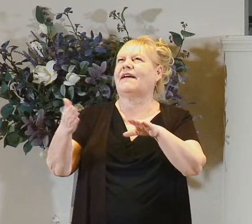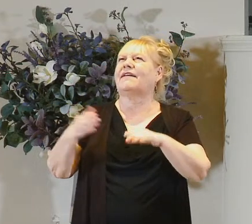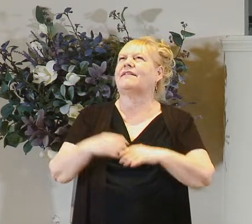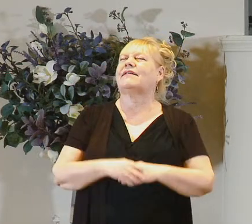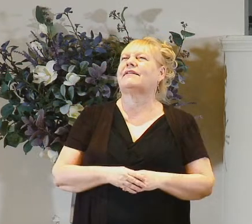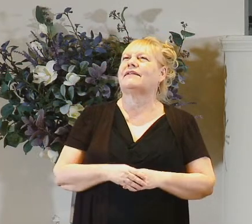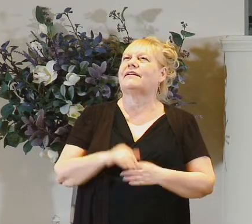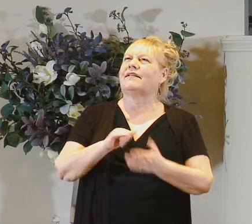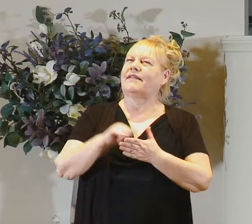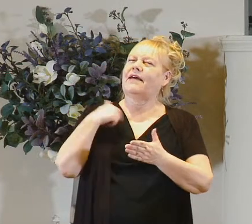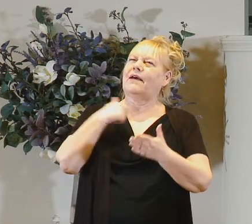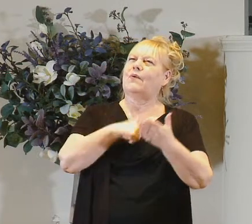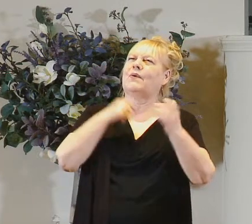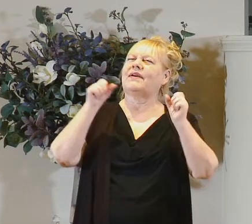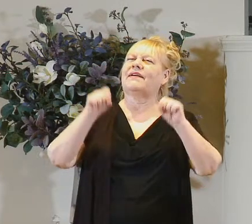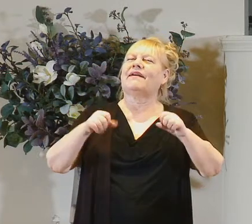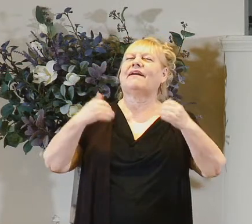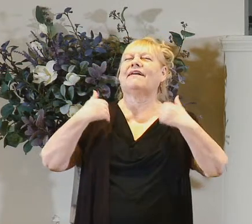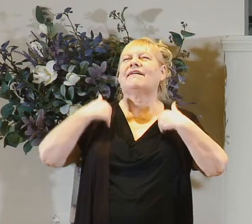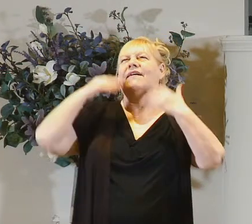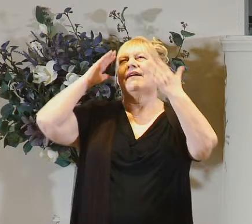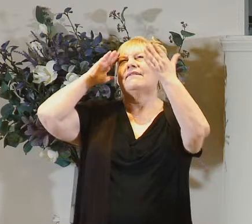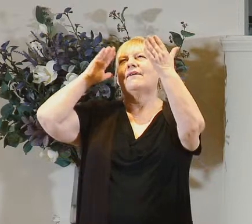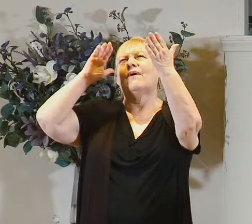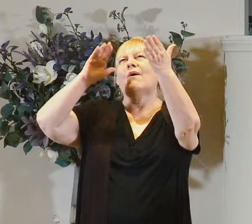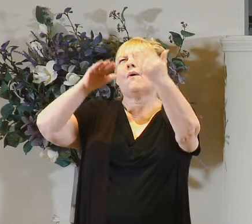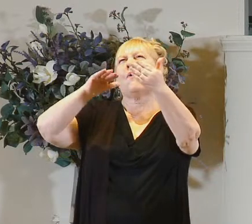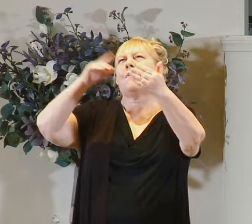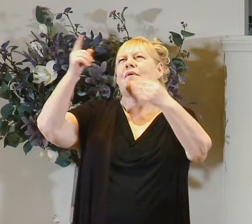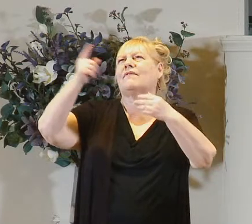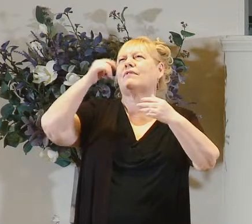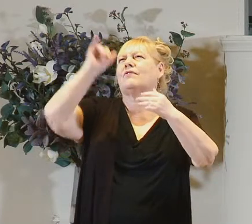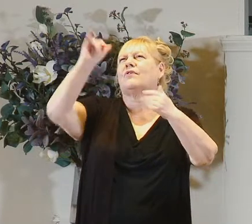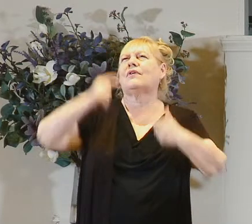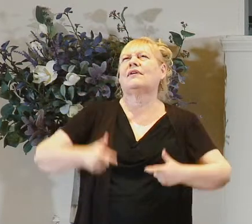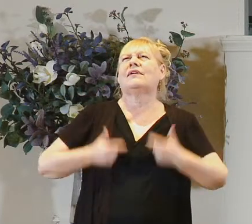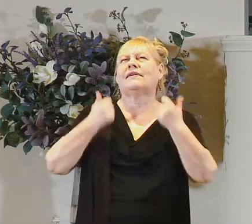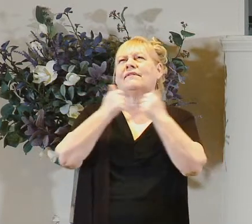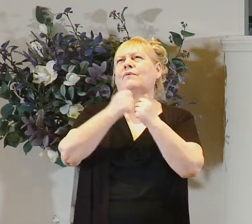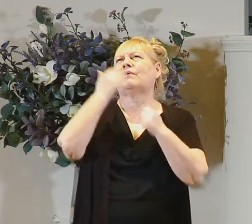that we might have hope of eternal life with you